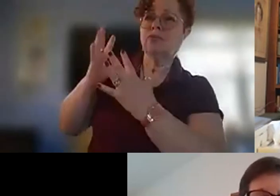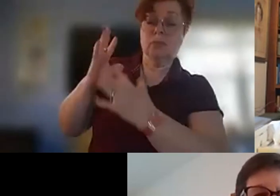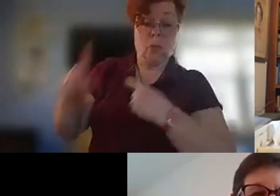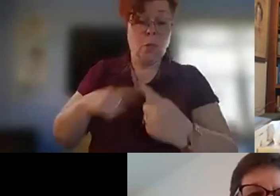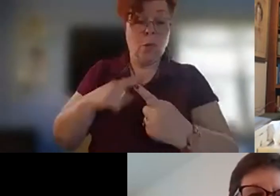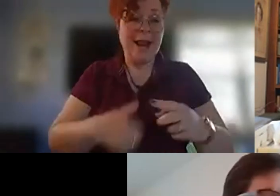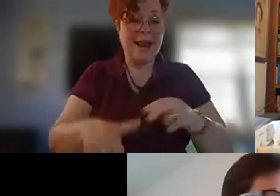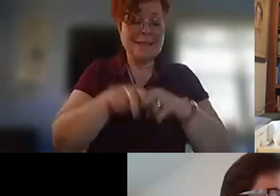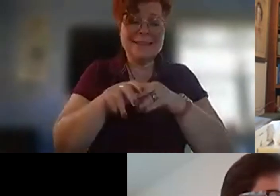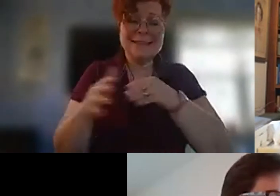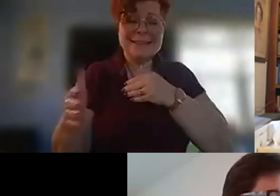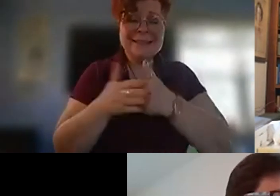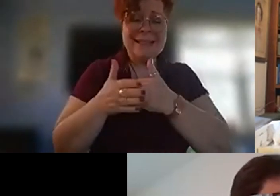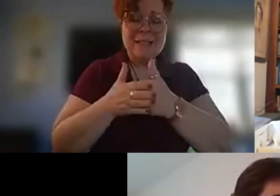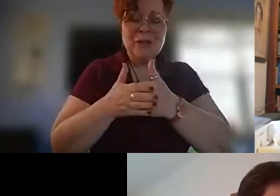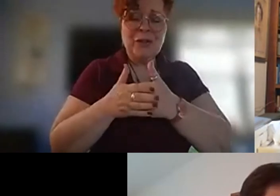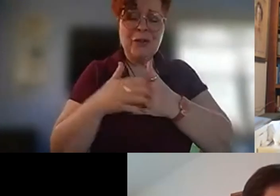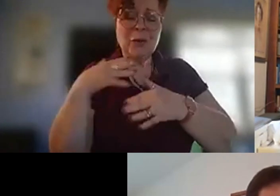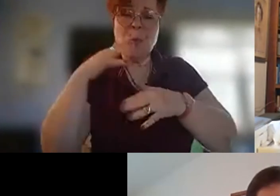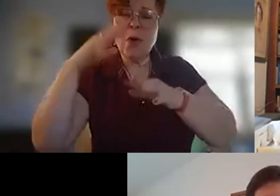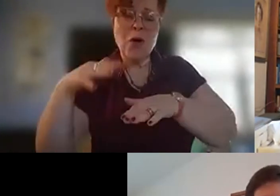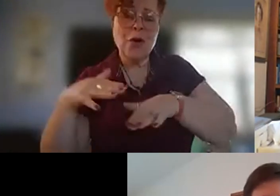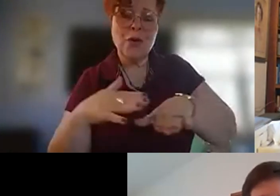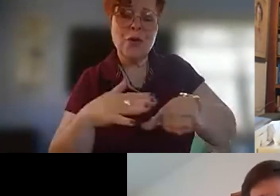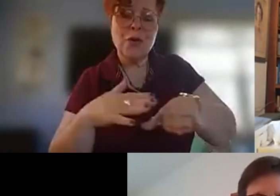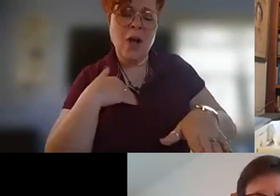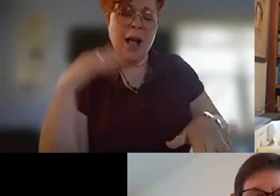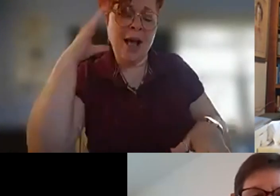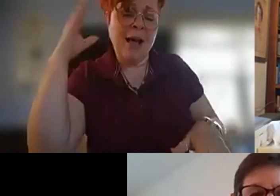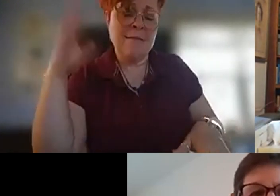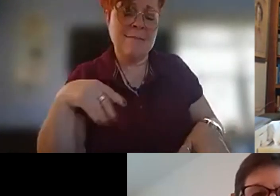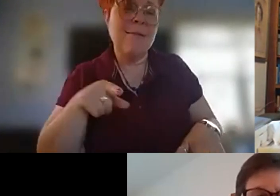near a tilted line of water i know it is me